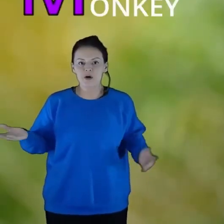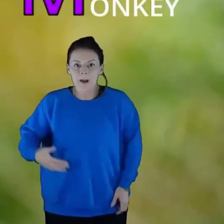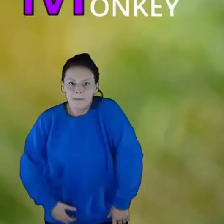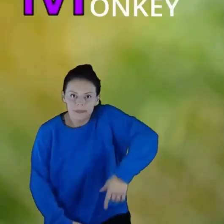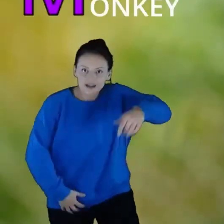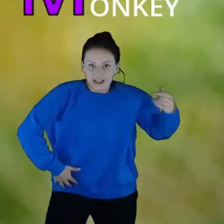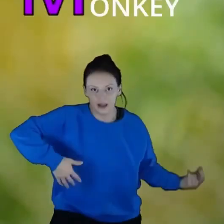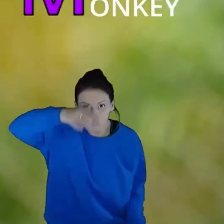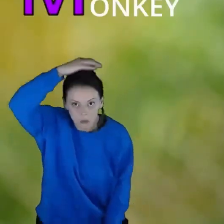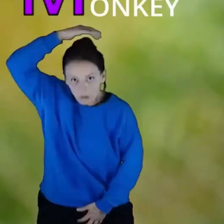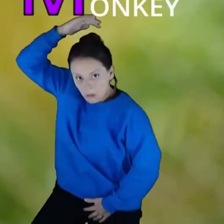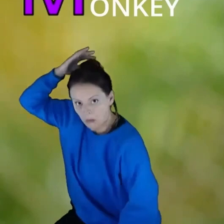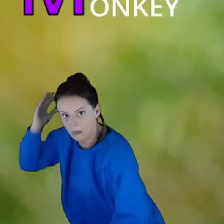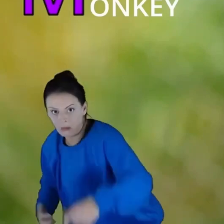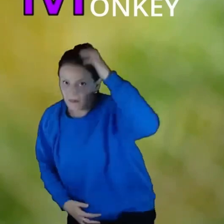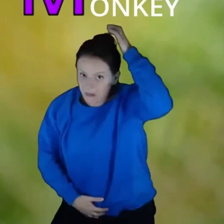-M for monkey